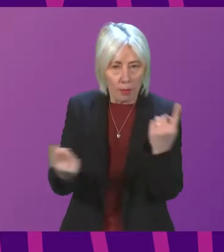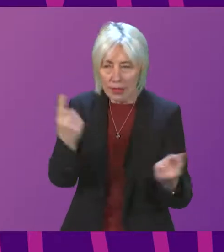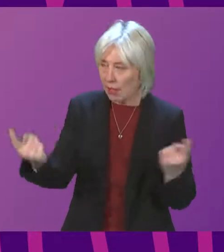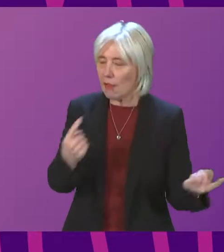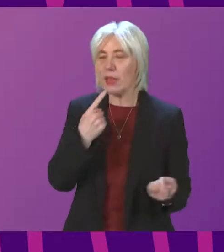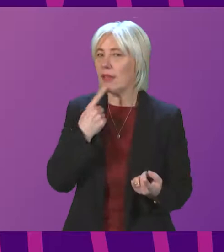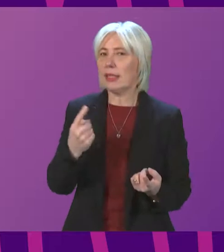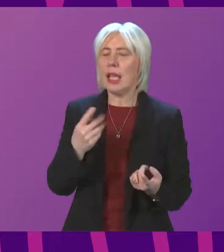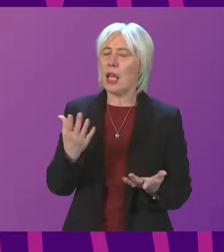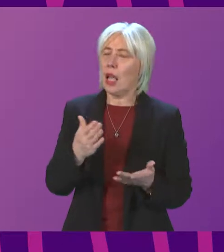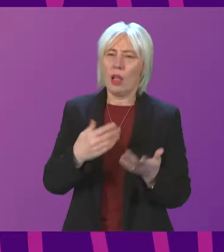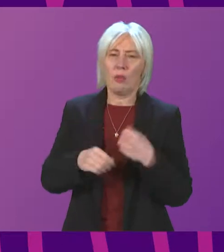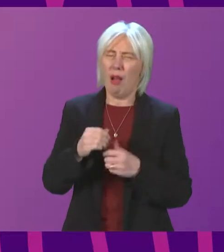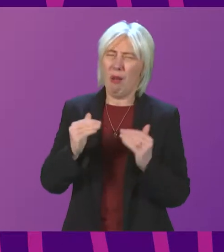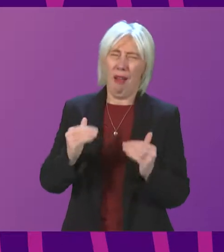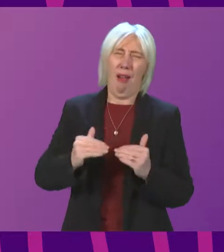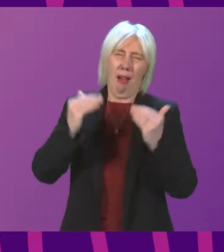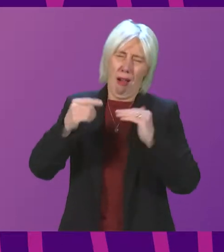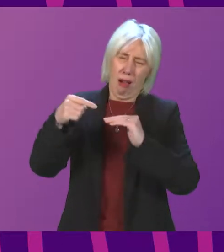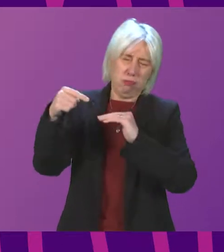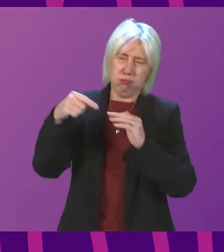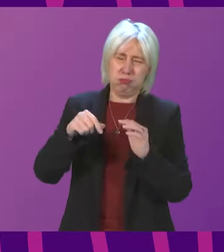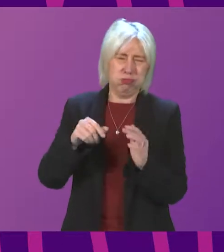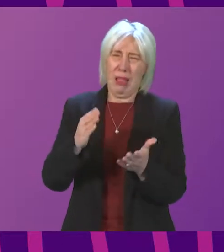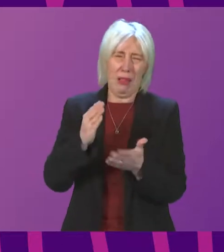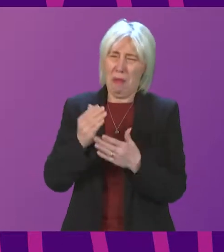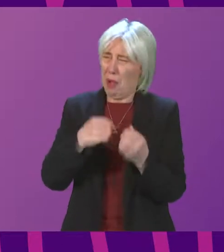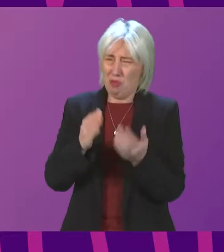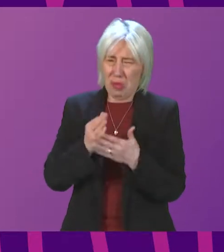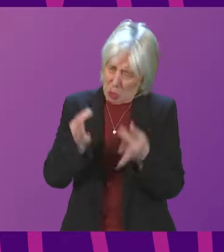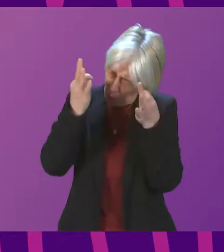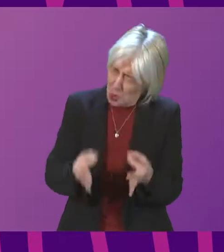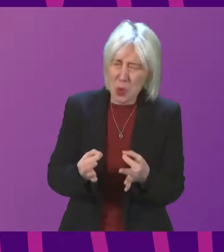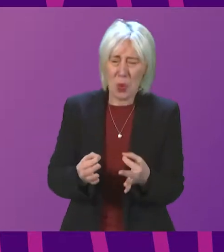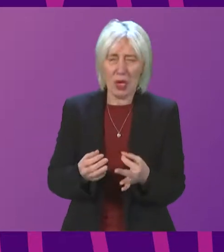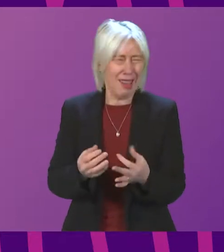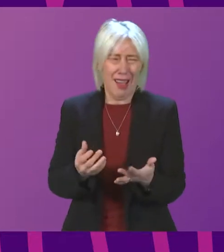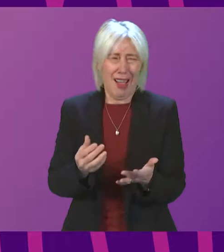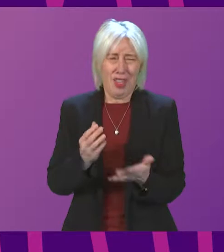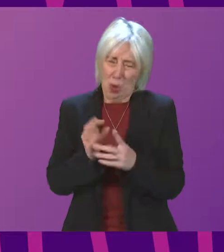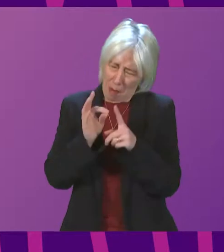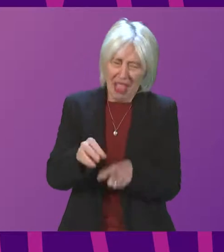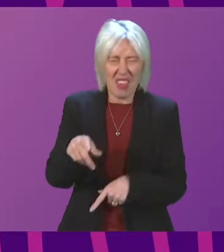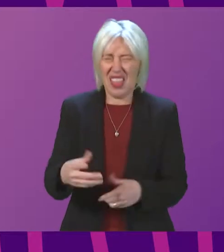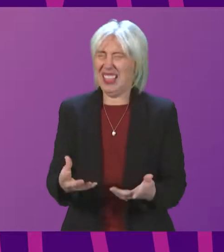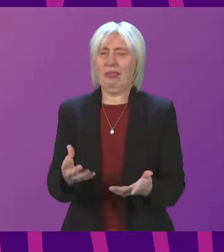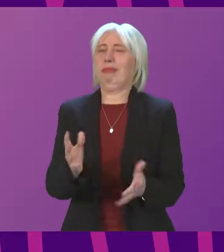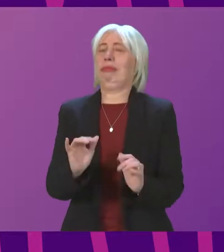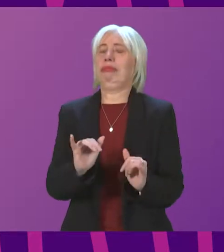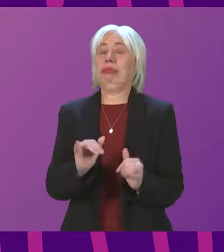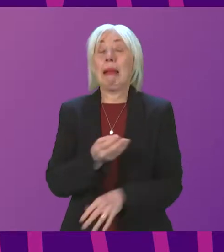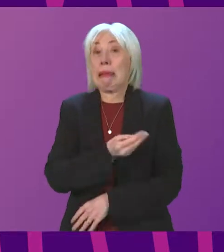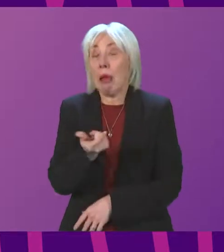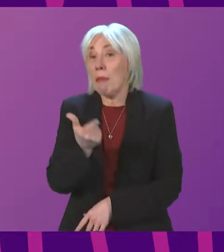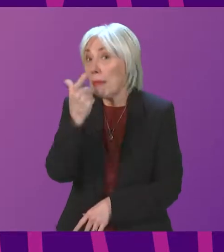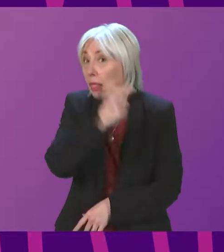process as bureaucratic. One even called it Stasi-like. And I've heard today that people who have been lucky enough